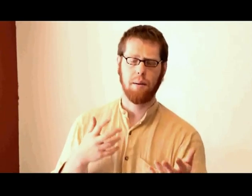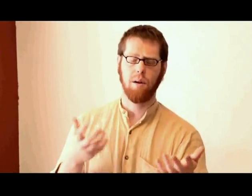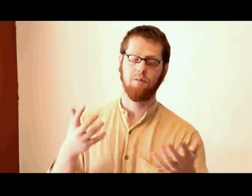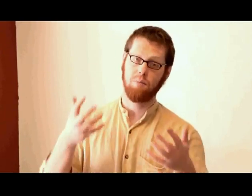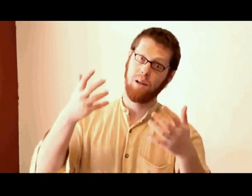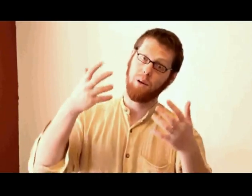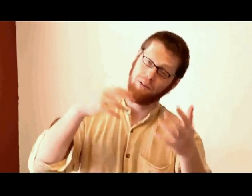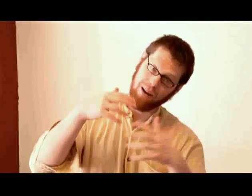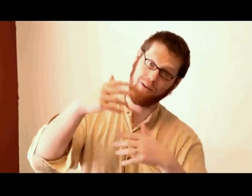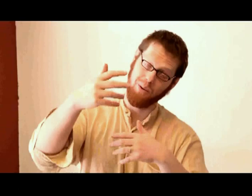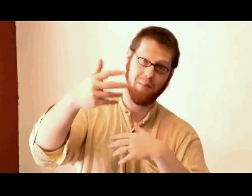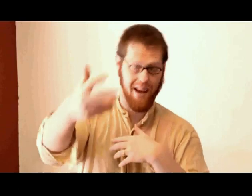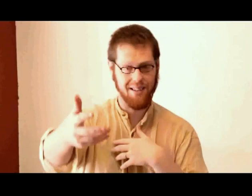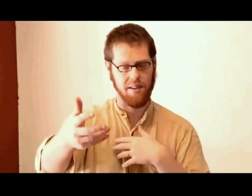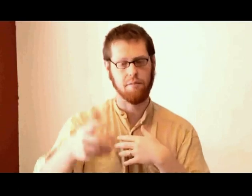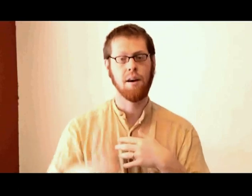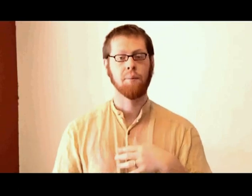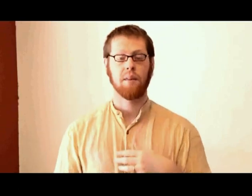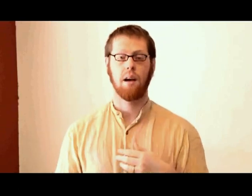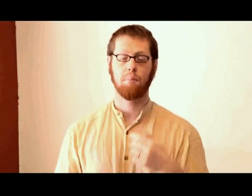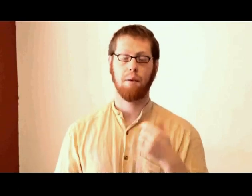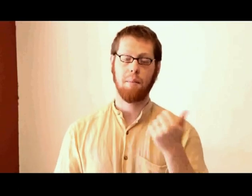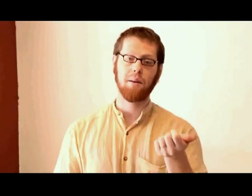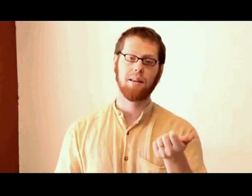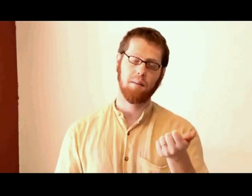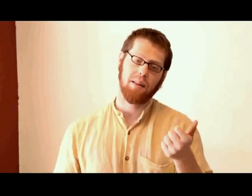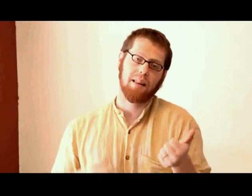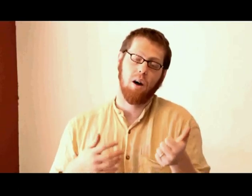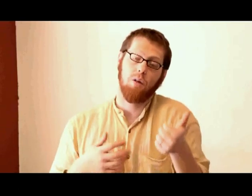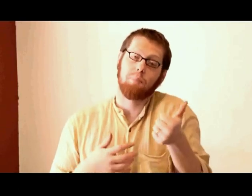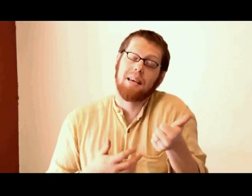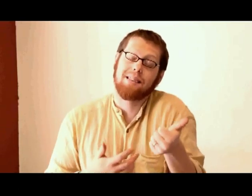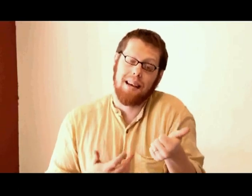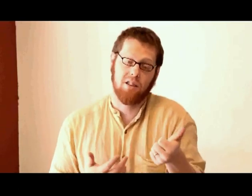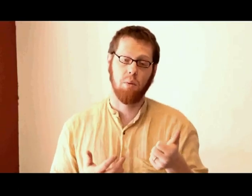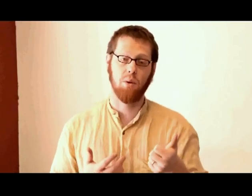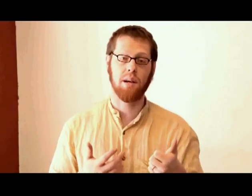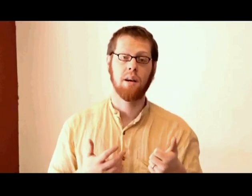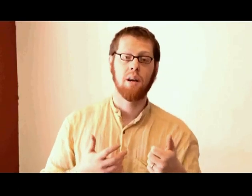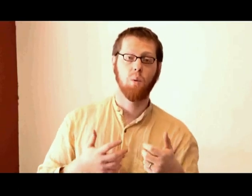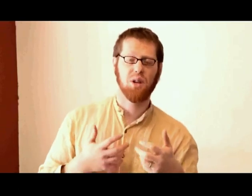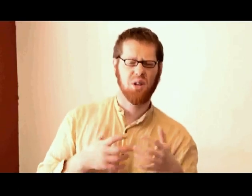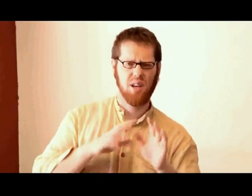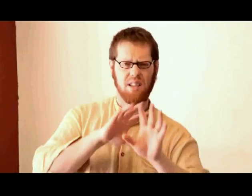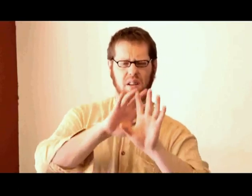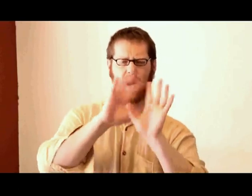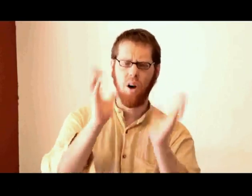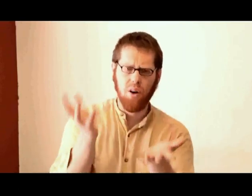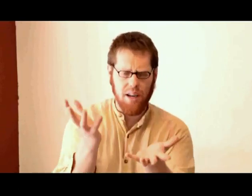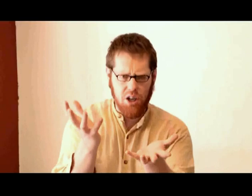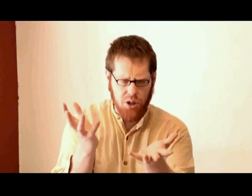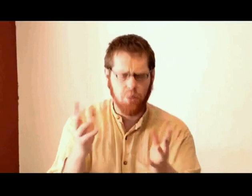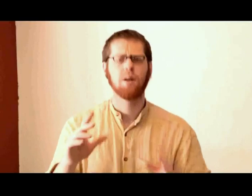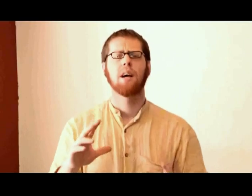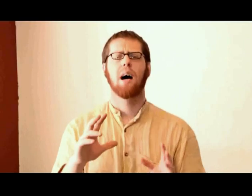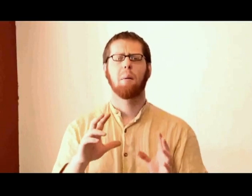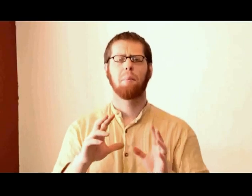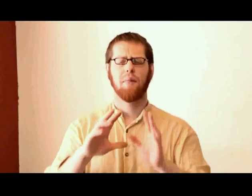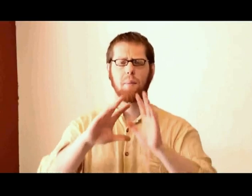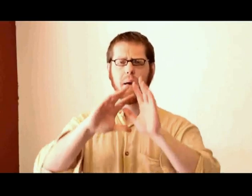people are familiar with friends with because of. Primarily something called the peace testimony, which is a longer issue, but the